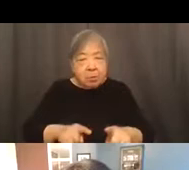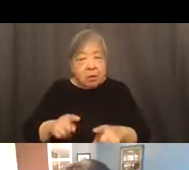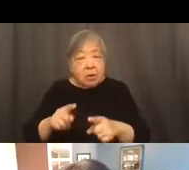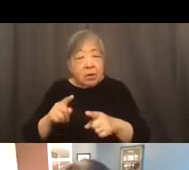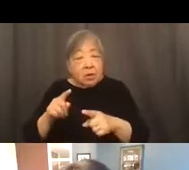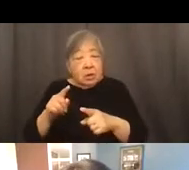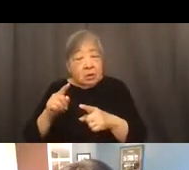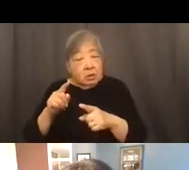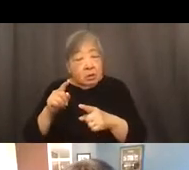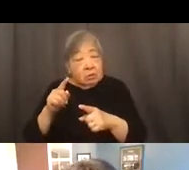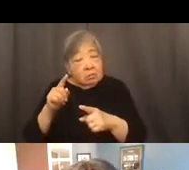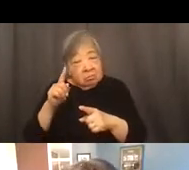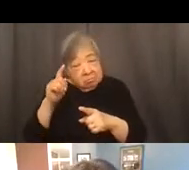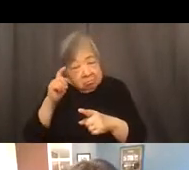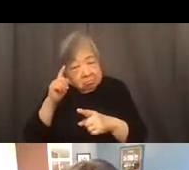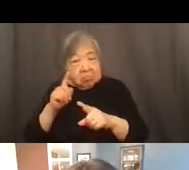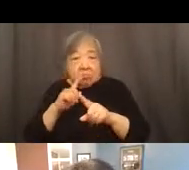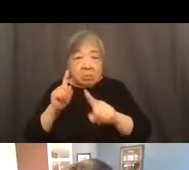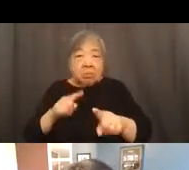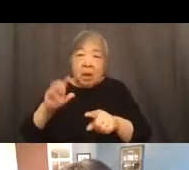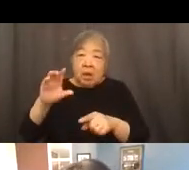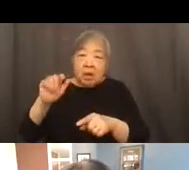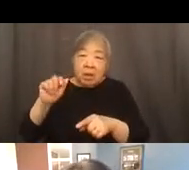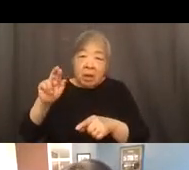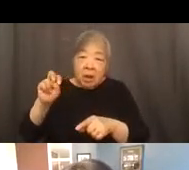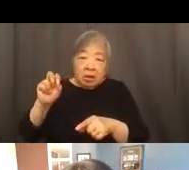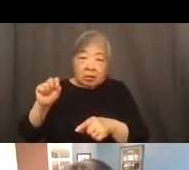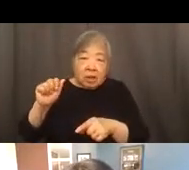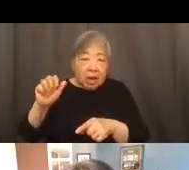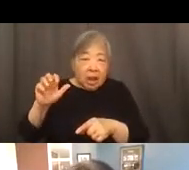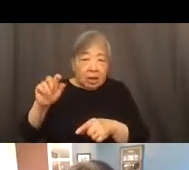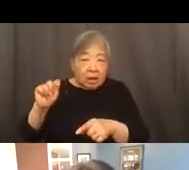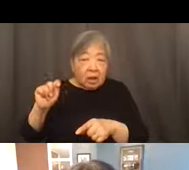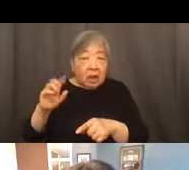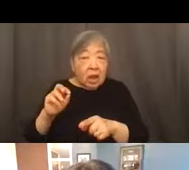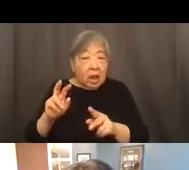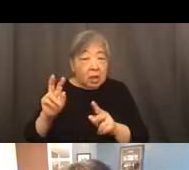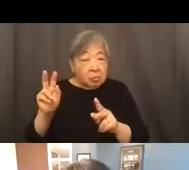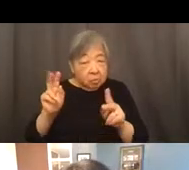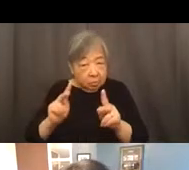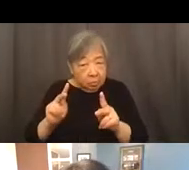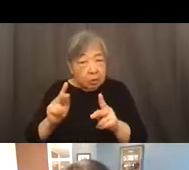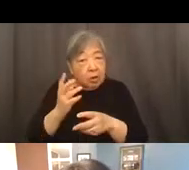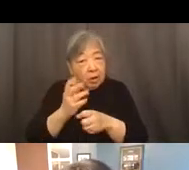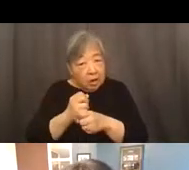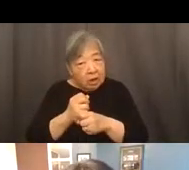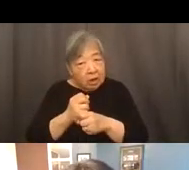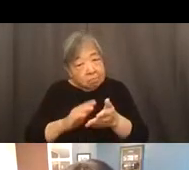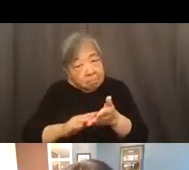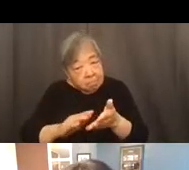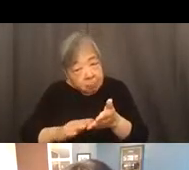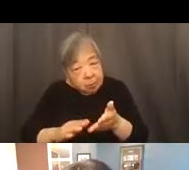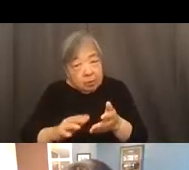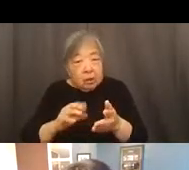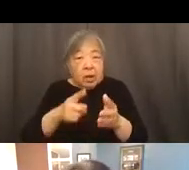quickly with the CARES Act, and that folks are getting forbearances under the CARES Act, and they're able